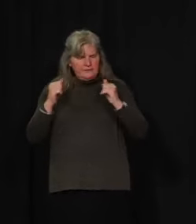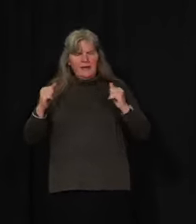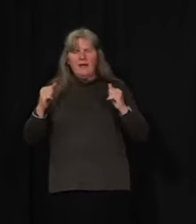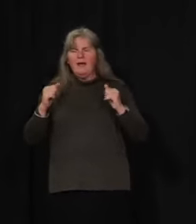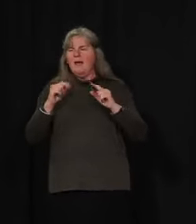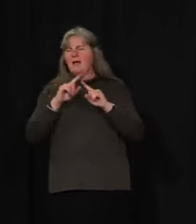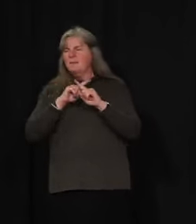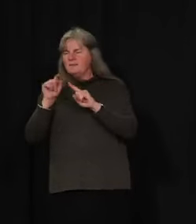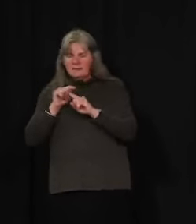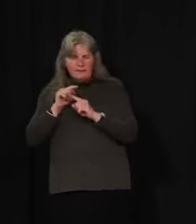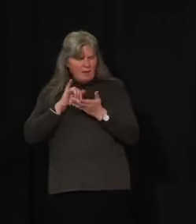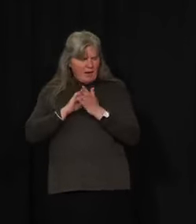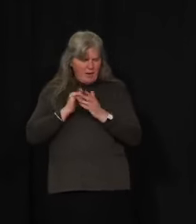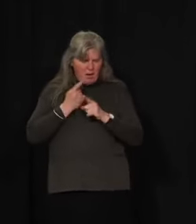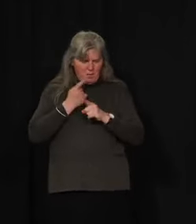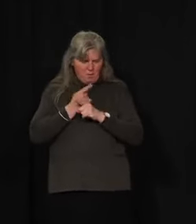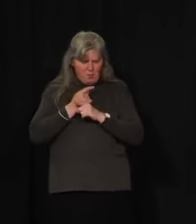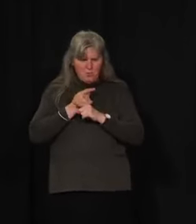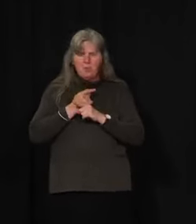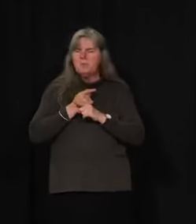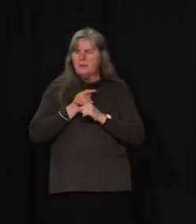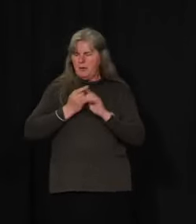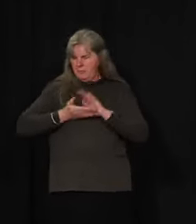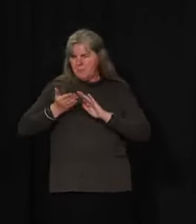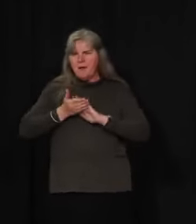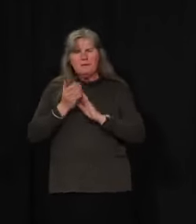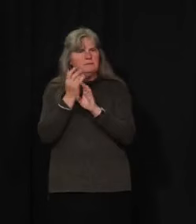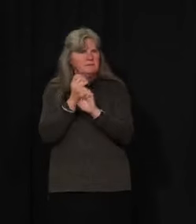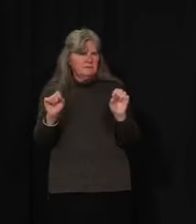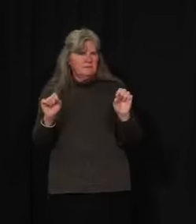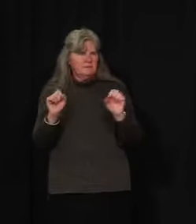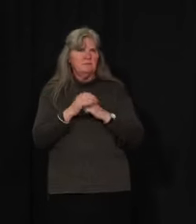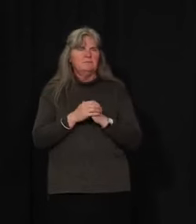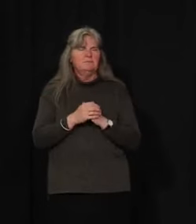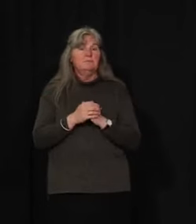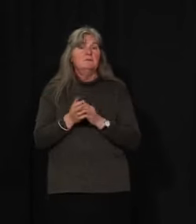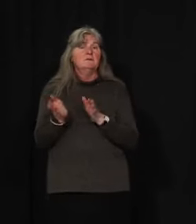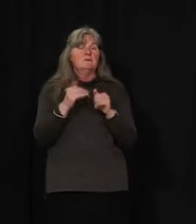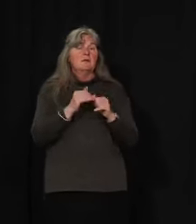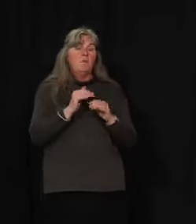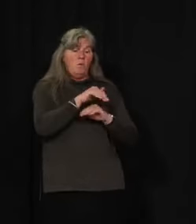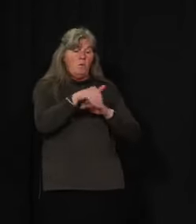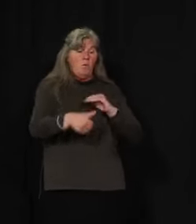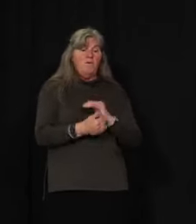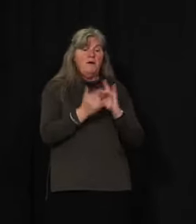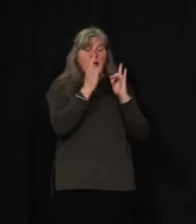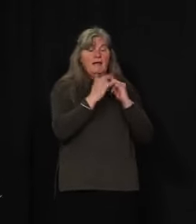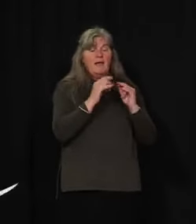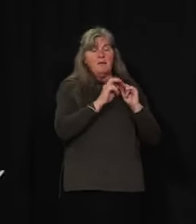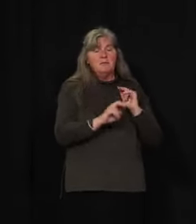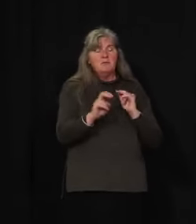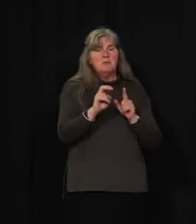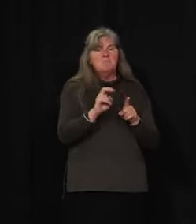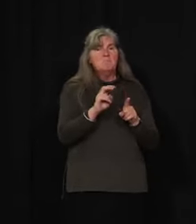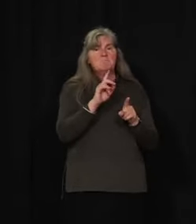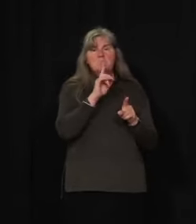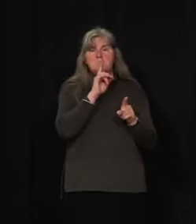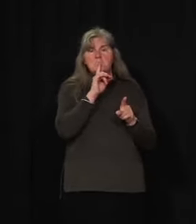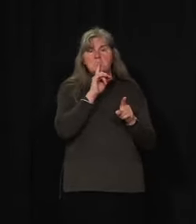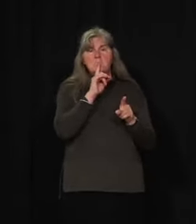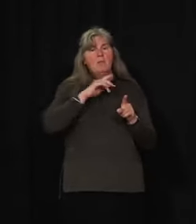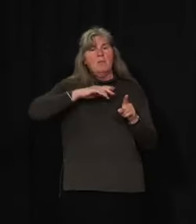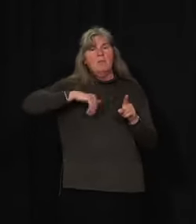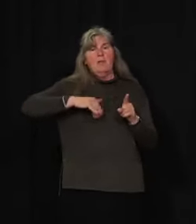camps can proceed safely as possible. As far as overnight camping trips, we have not reserved